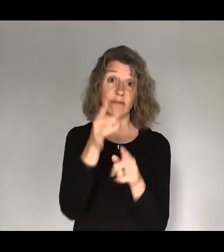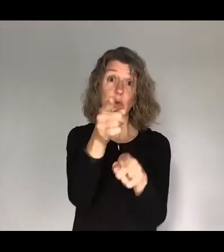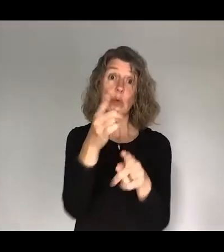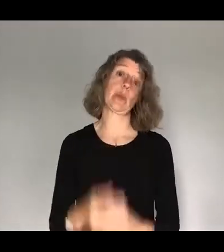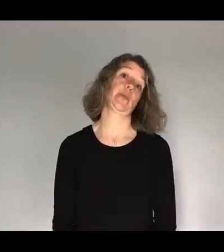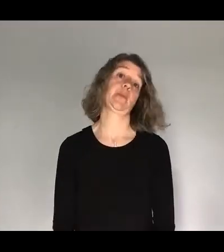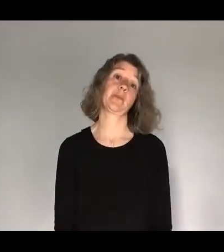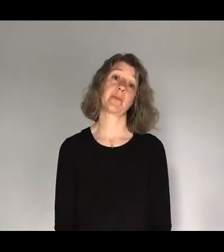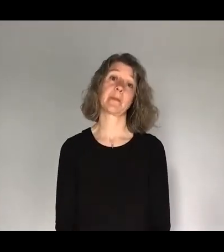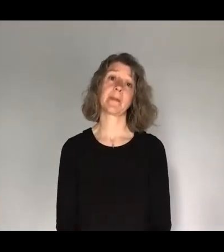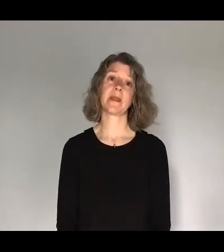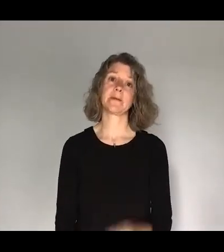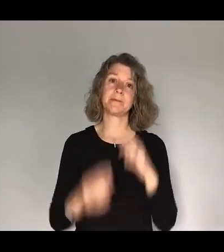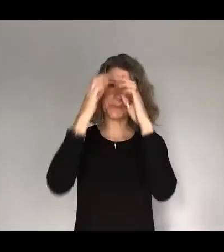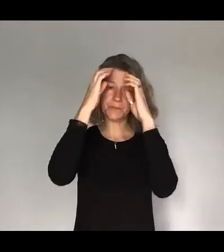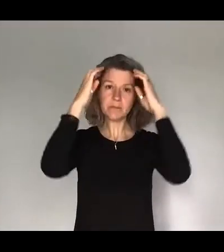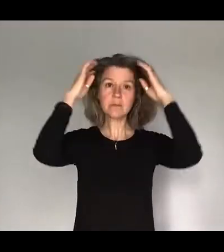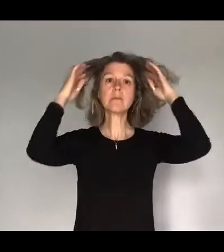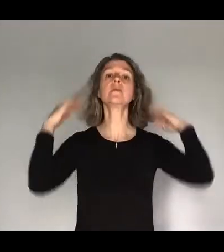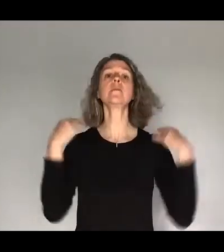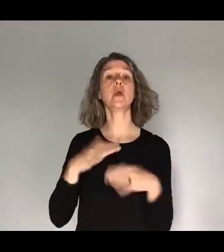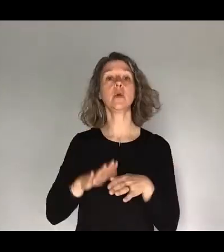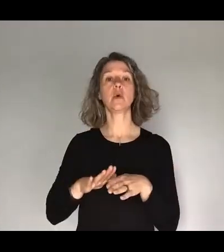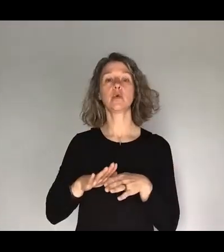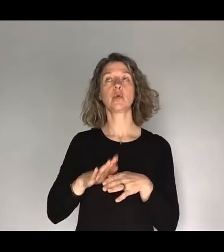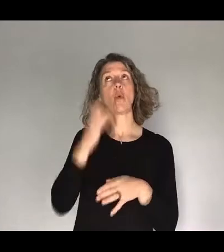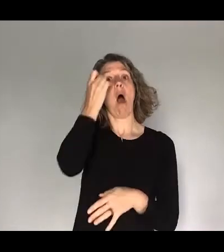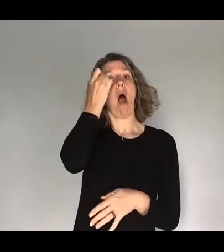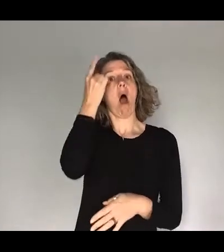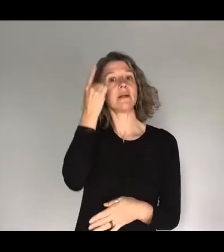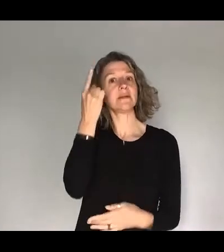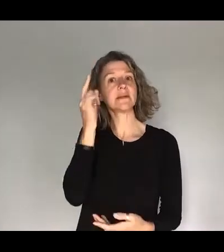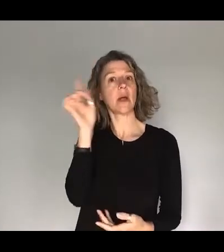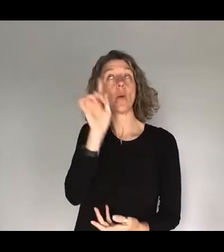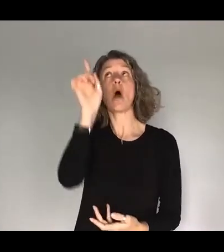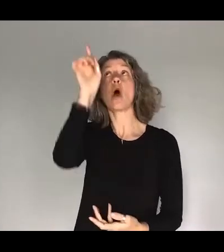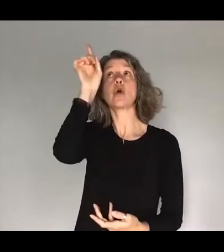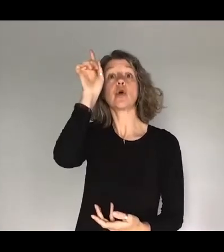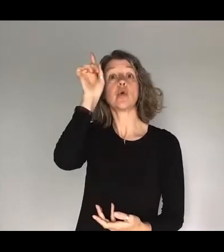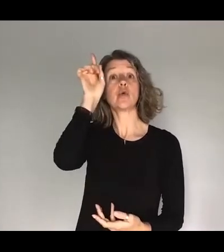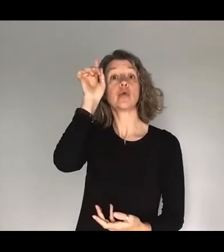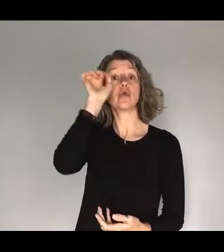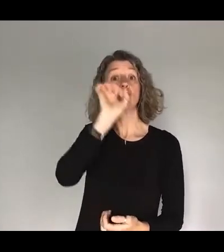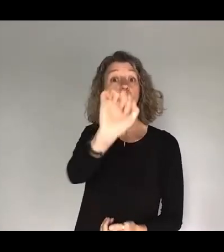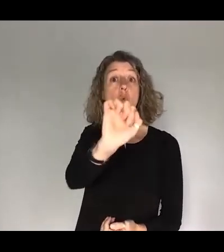To step into the fact that you are a son or daughter of the living God who loves you. To step in